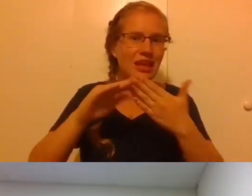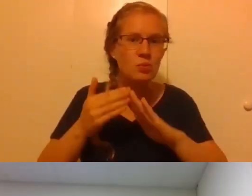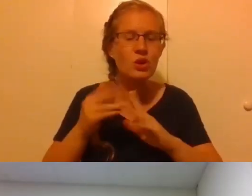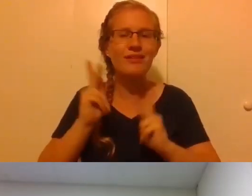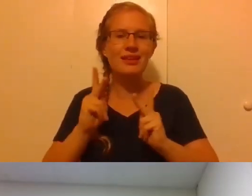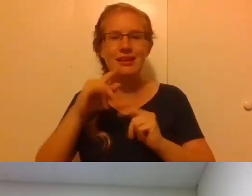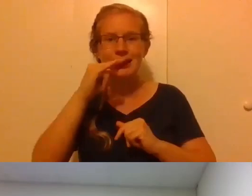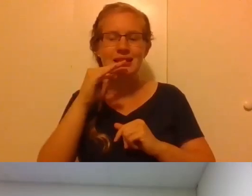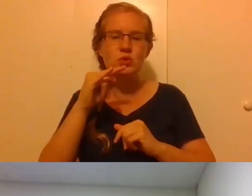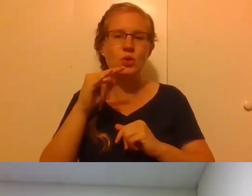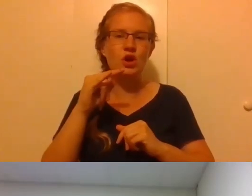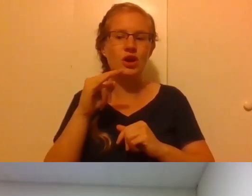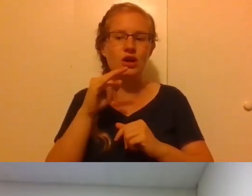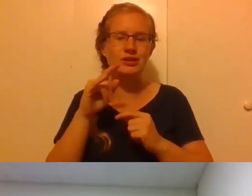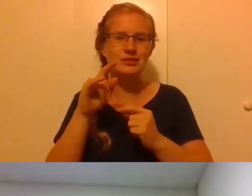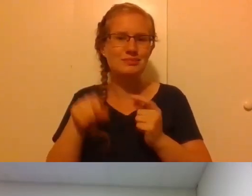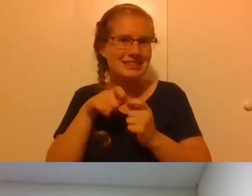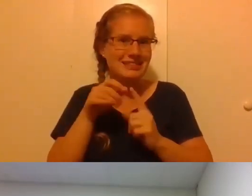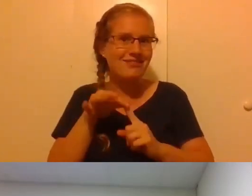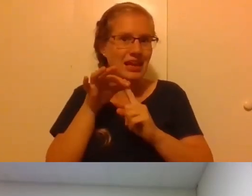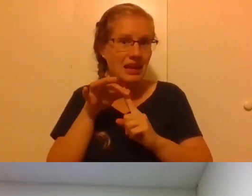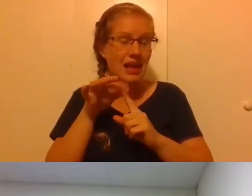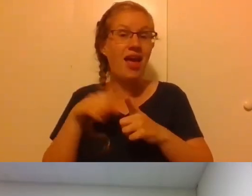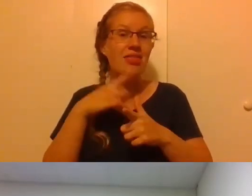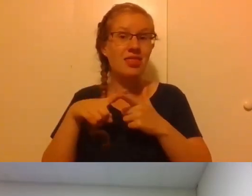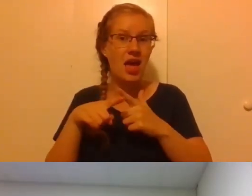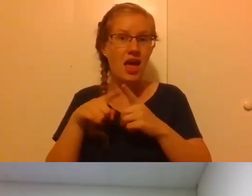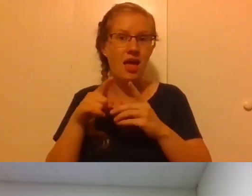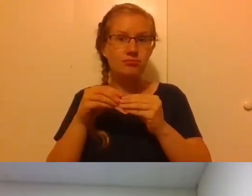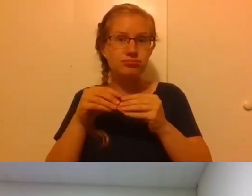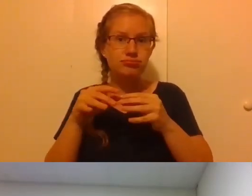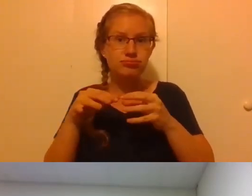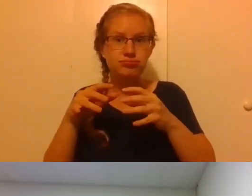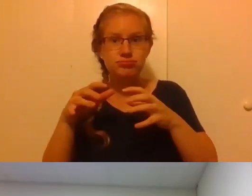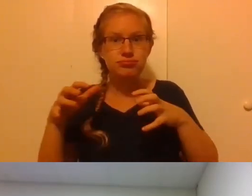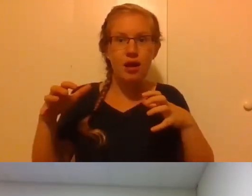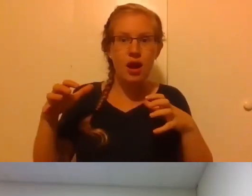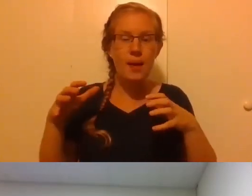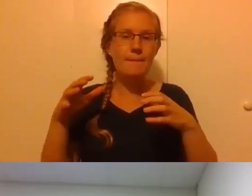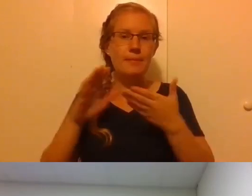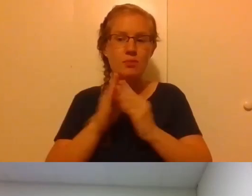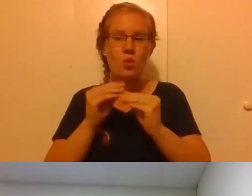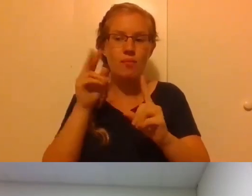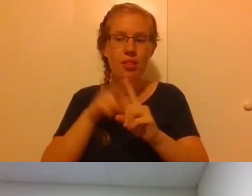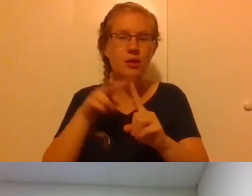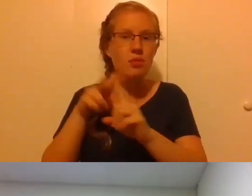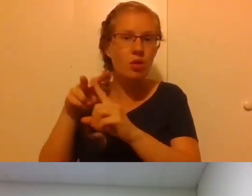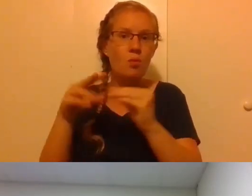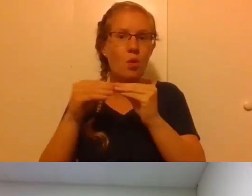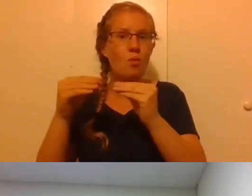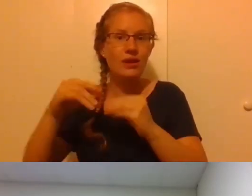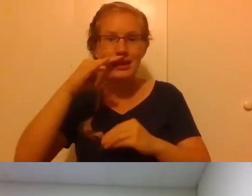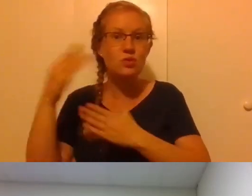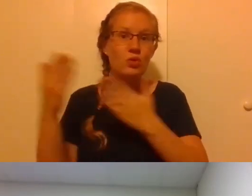kids who are particular, who are particular. And from that grow, oftentimes universals that are become applicable to more and more kids. And you bring in a special